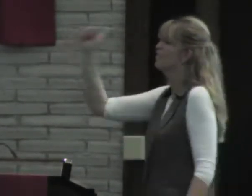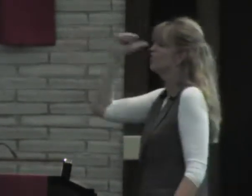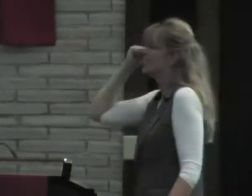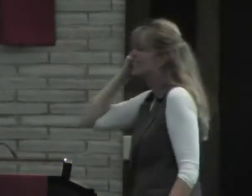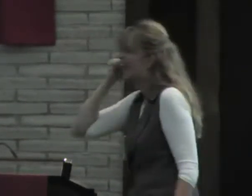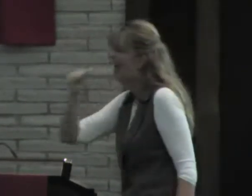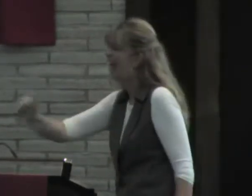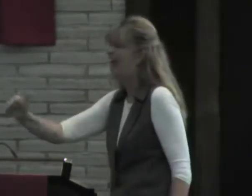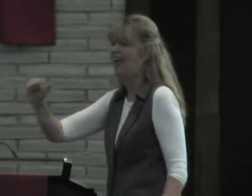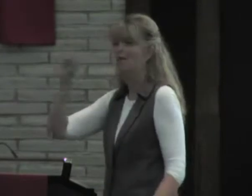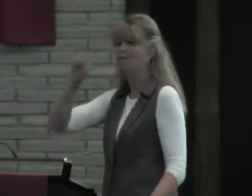every day.